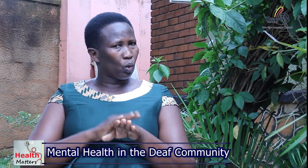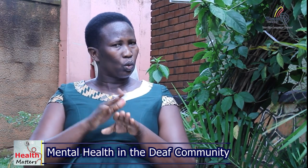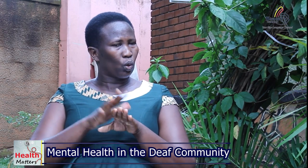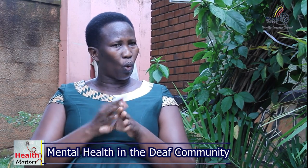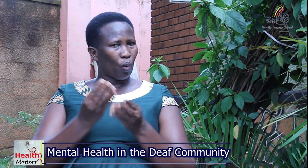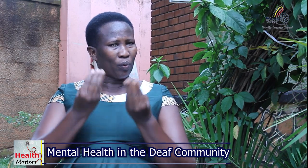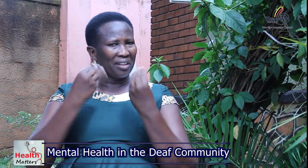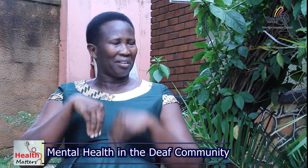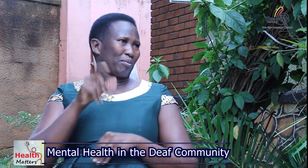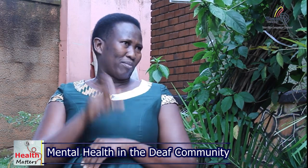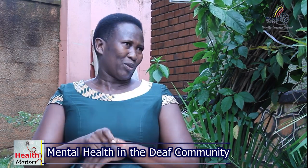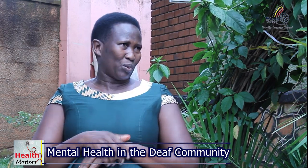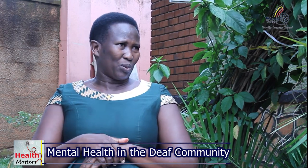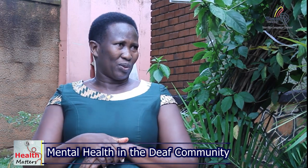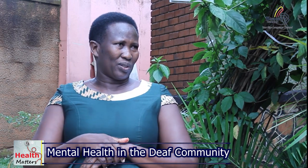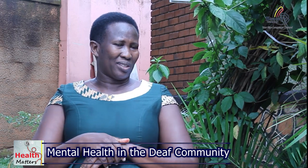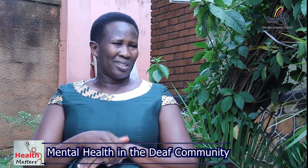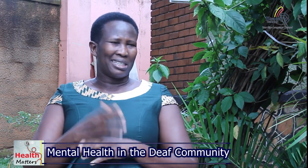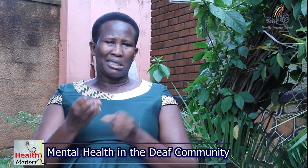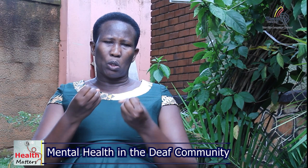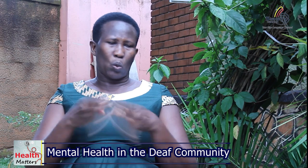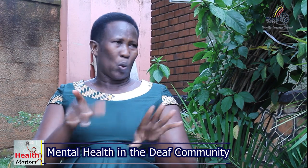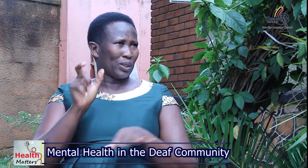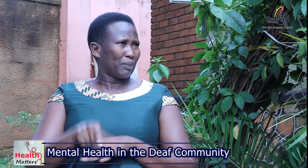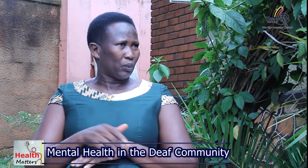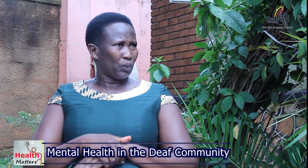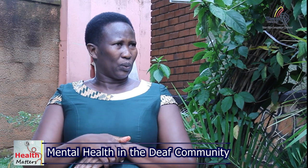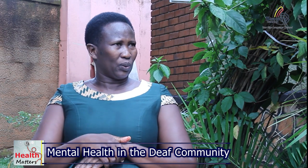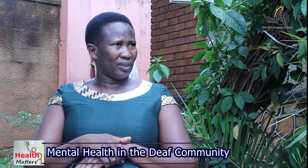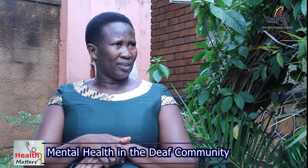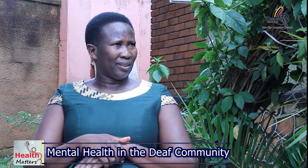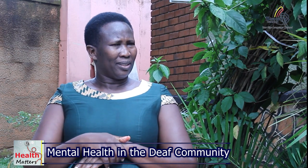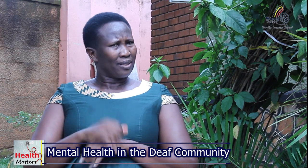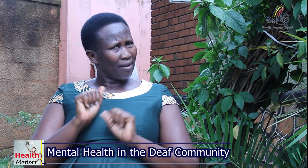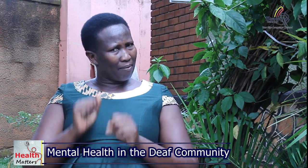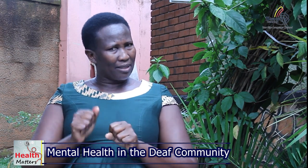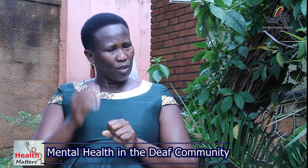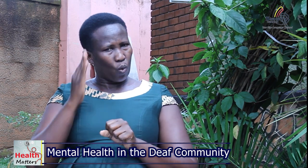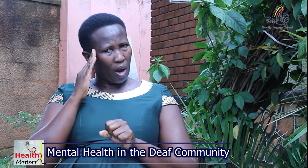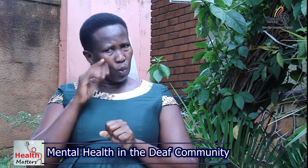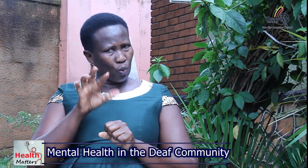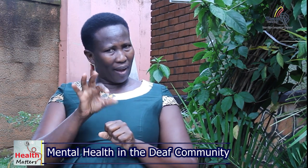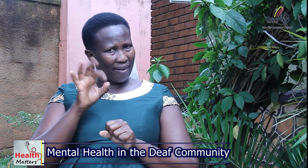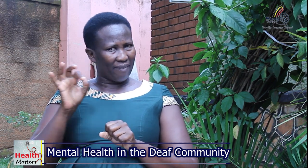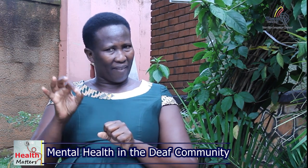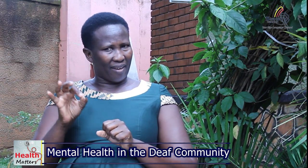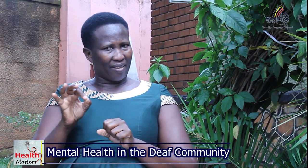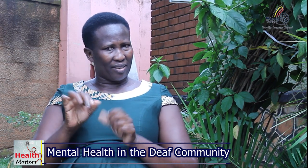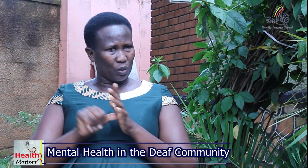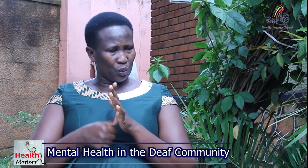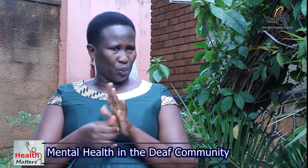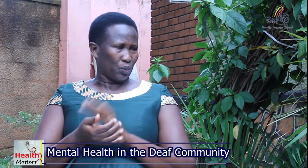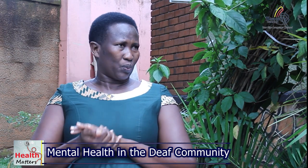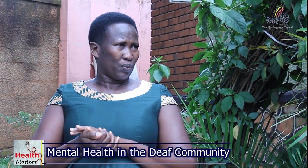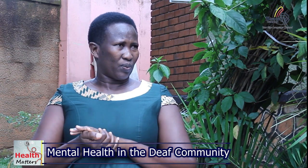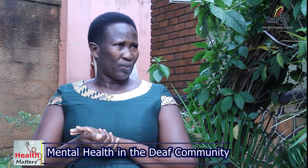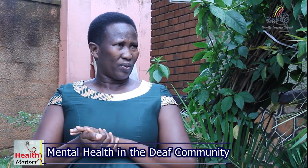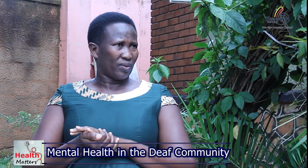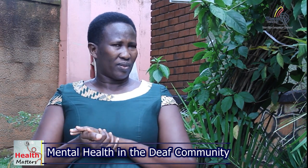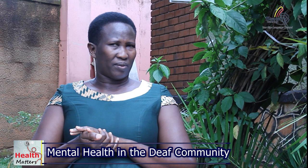if we neglect neglect this sign slowly slowly we shall lose such a person so want to see that we need to